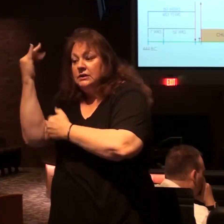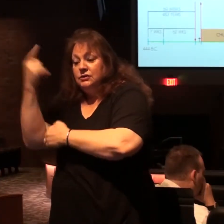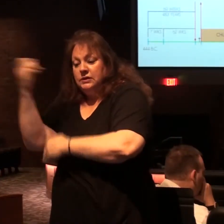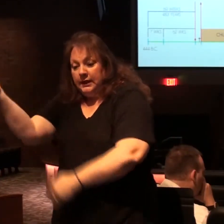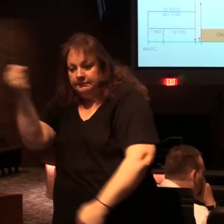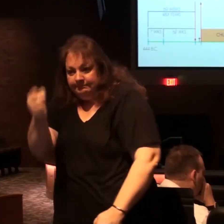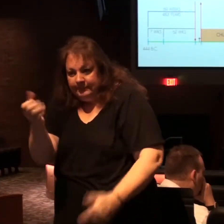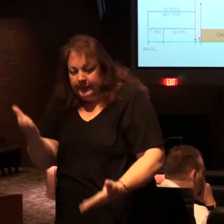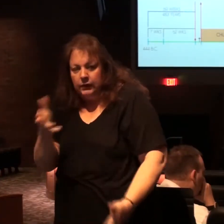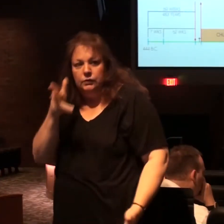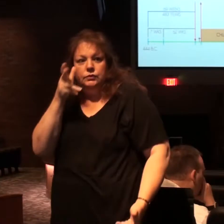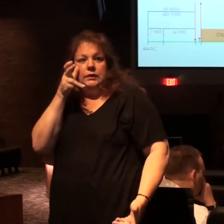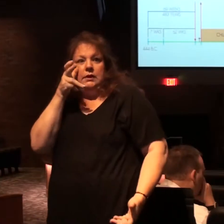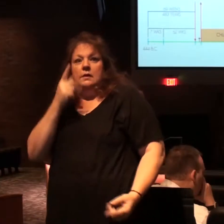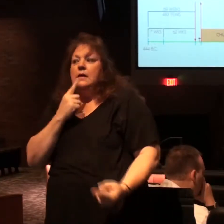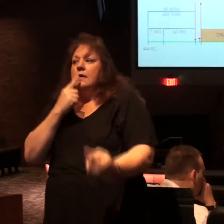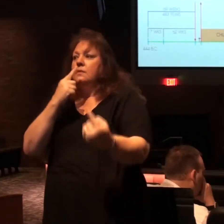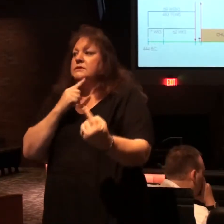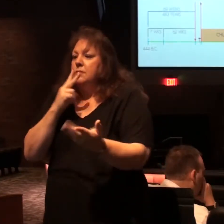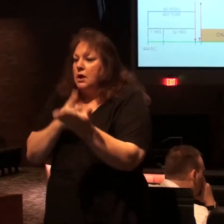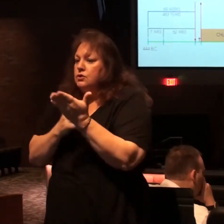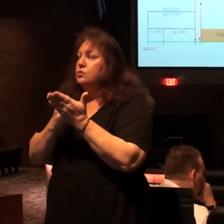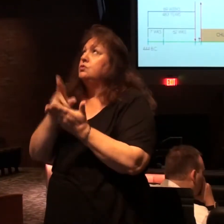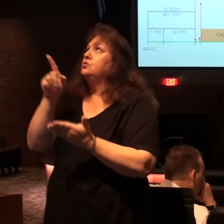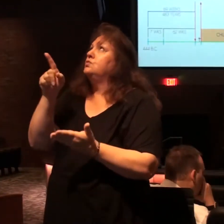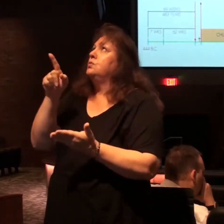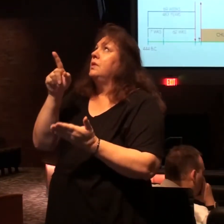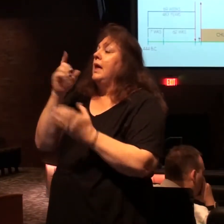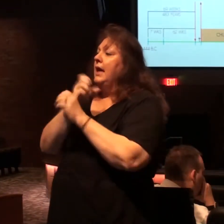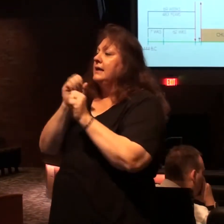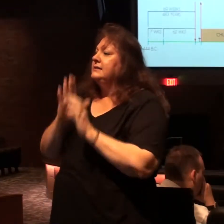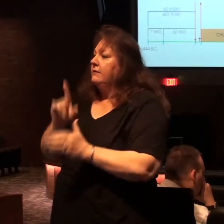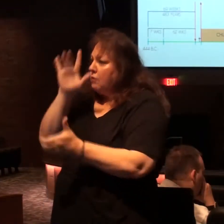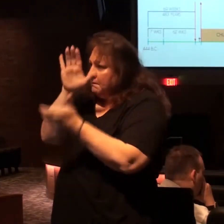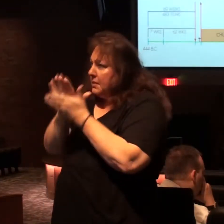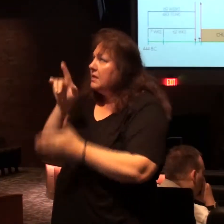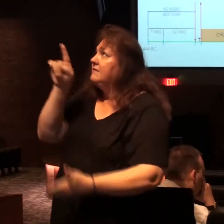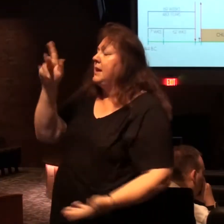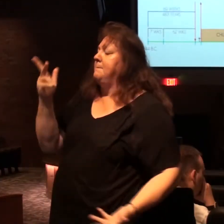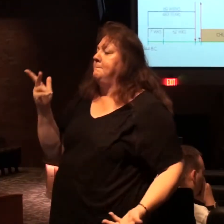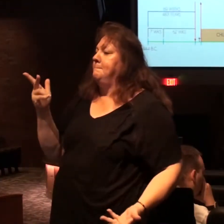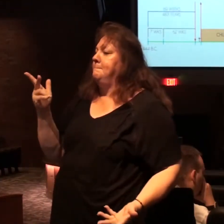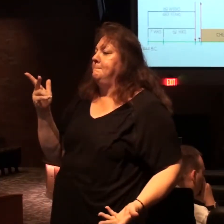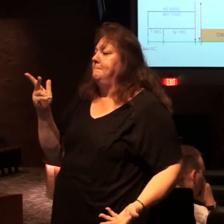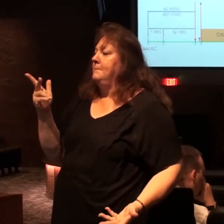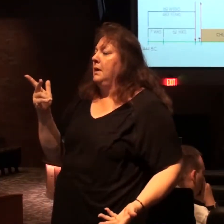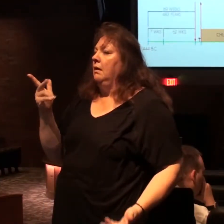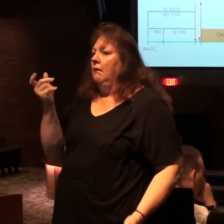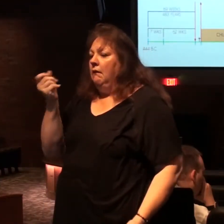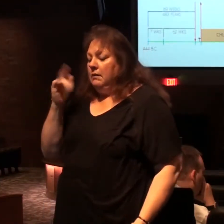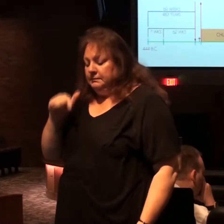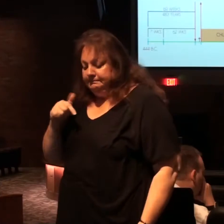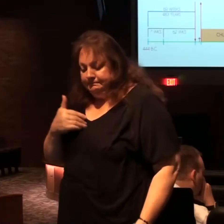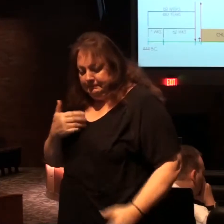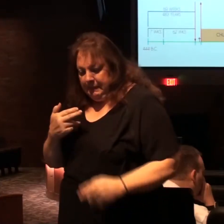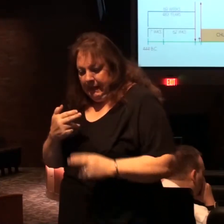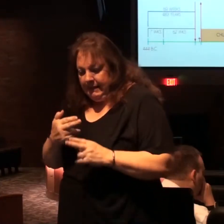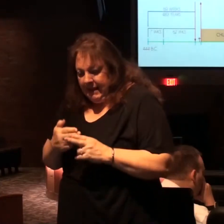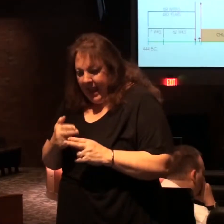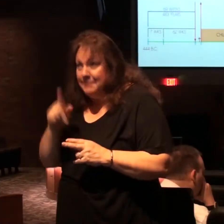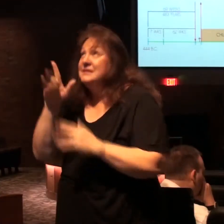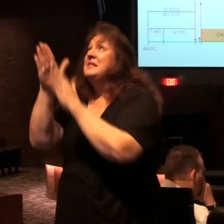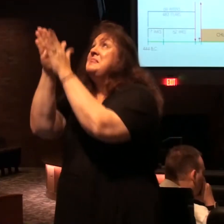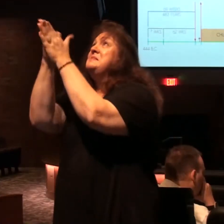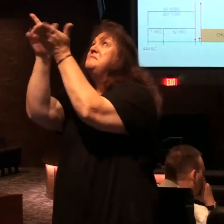today so you could hear and respond to the truth of Christ the Savior believe in him and realize your name was there